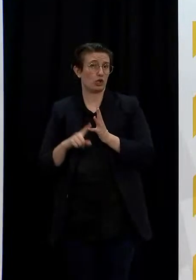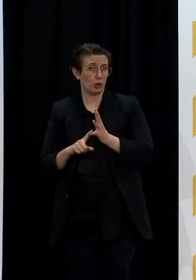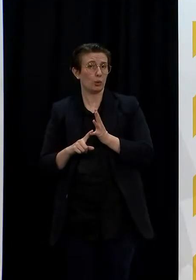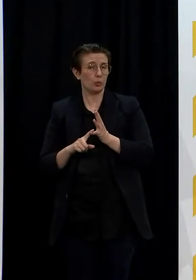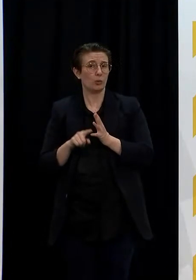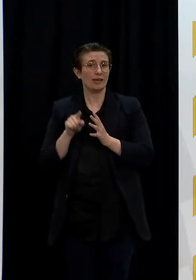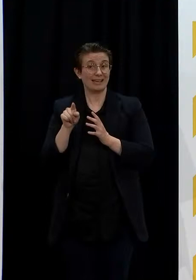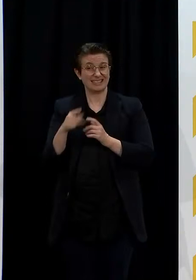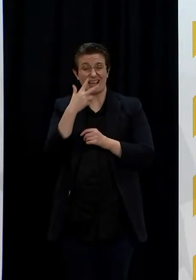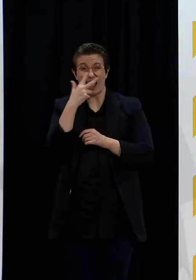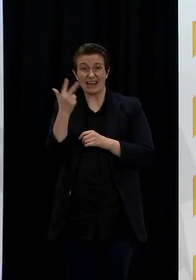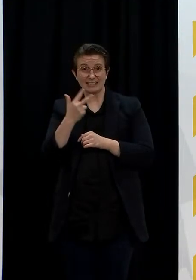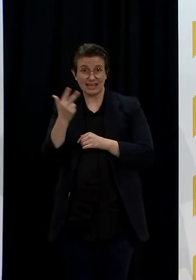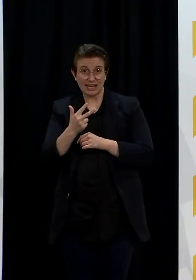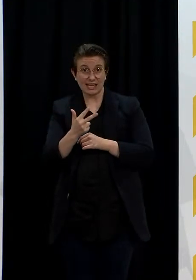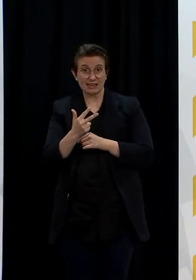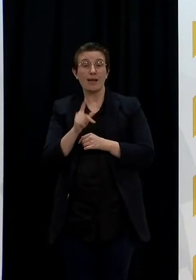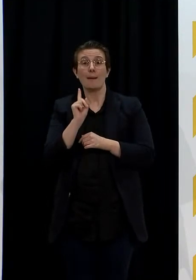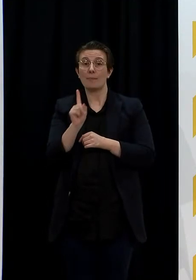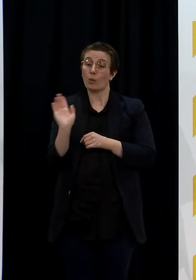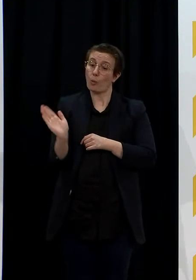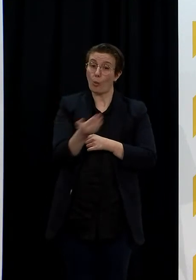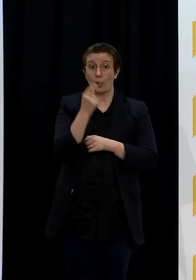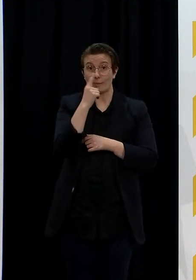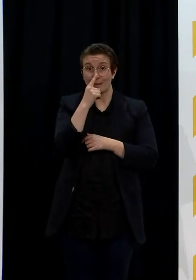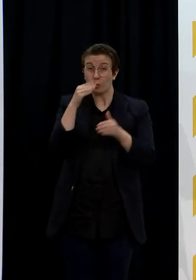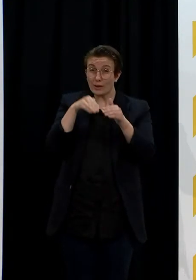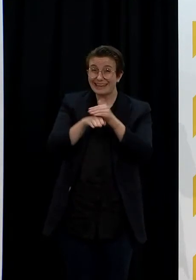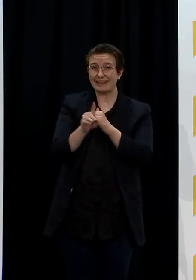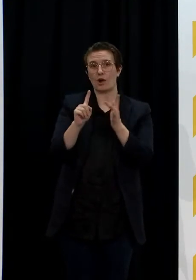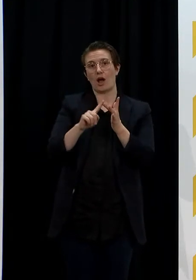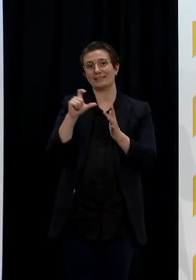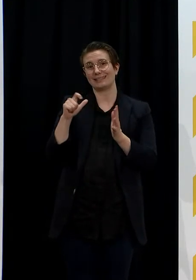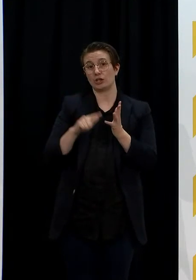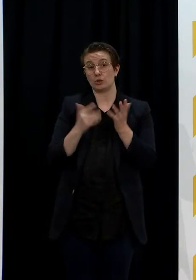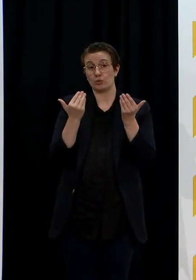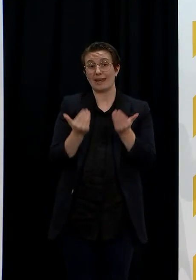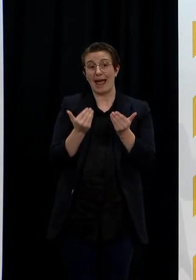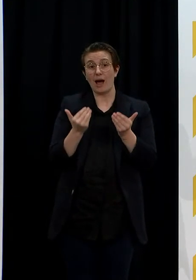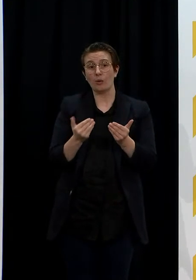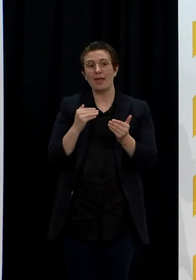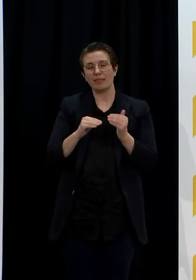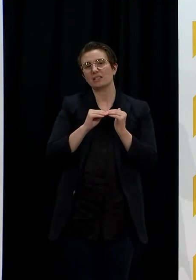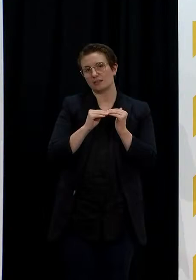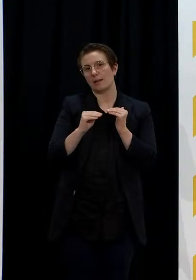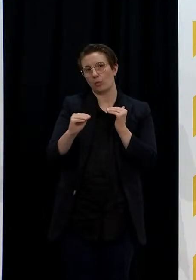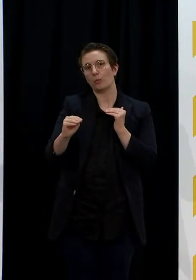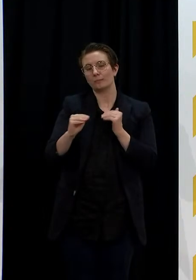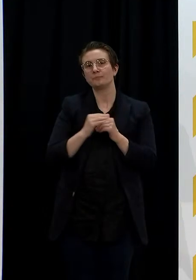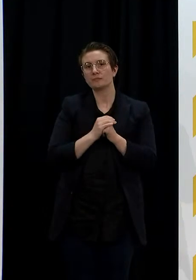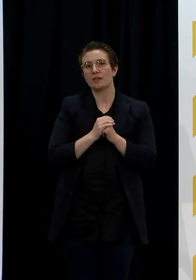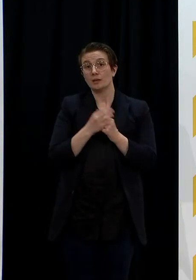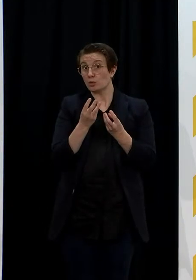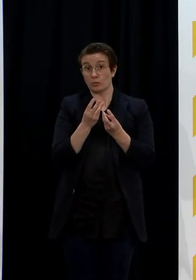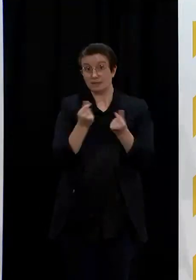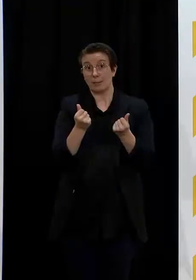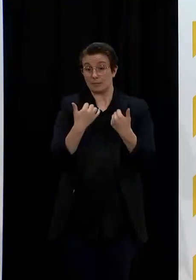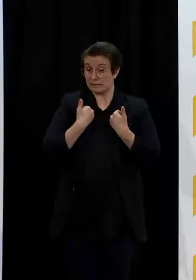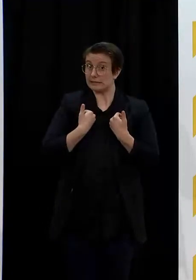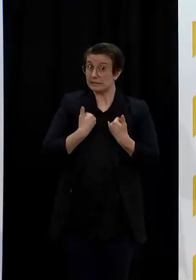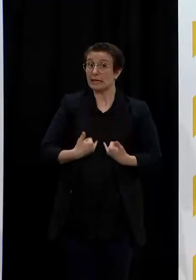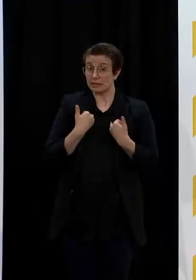but quite unwell and so that's an indication that again this is not a trivial infection. that some people are very unwell